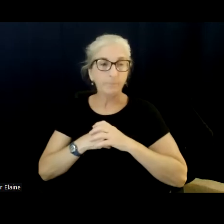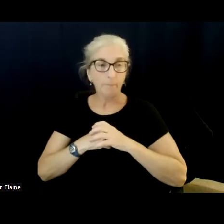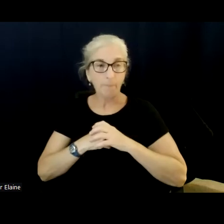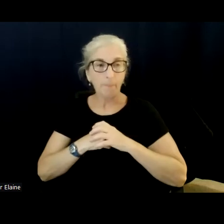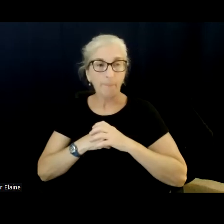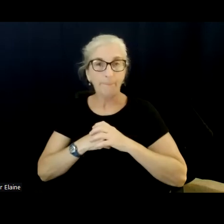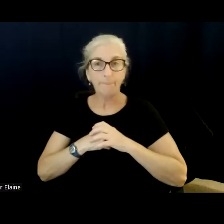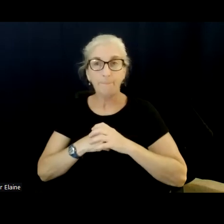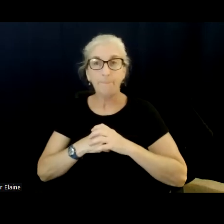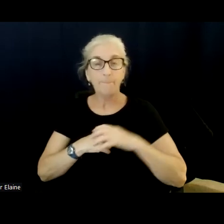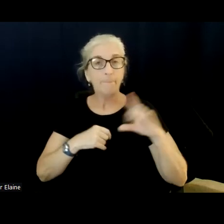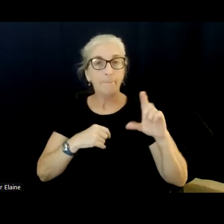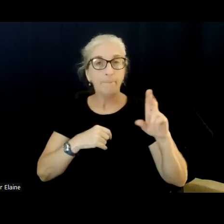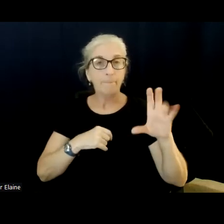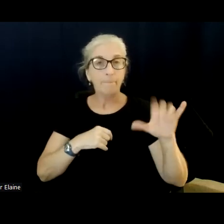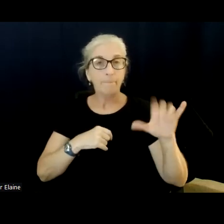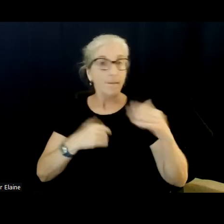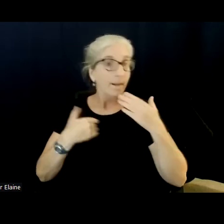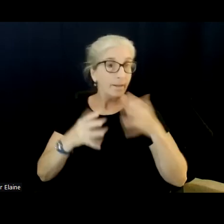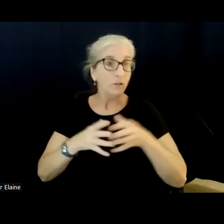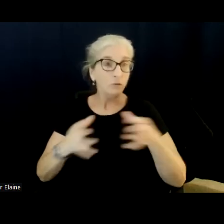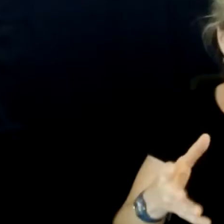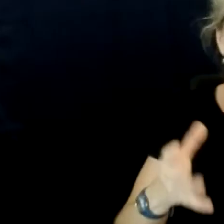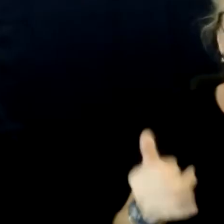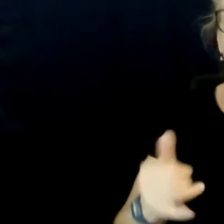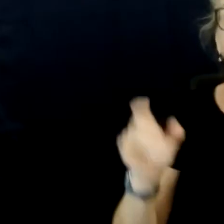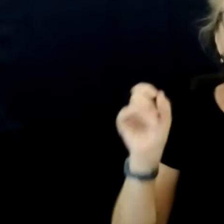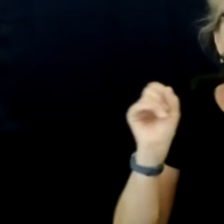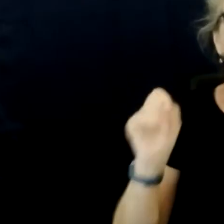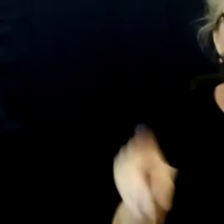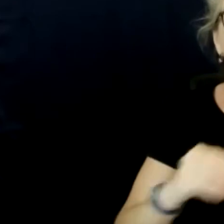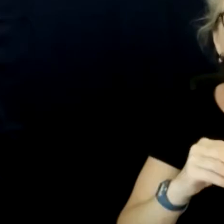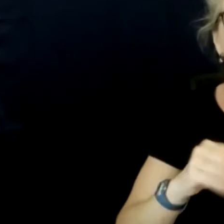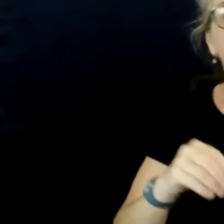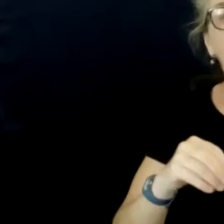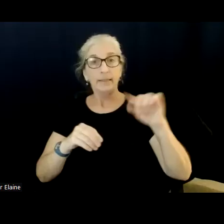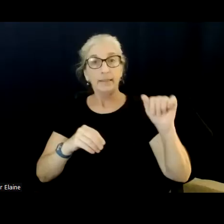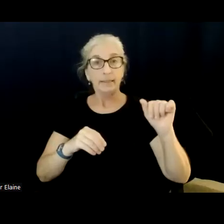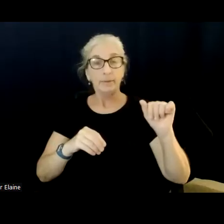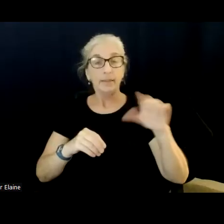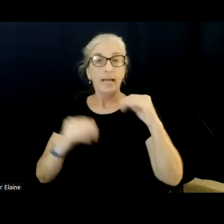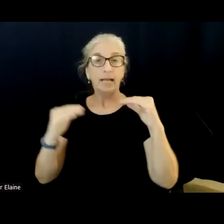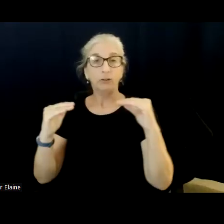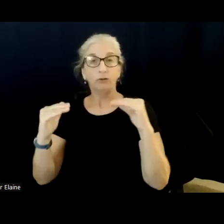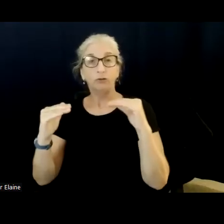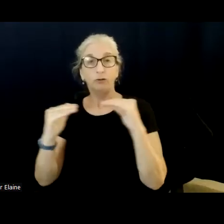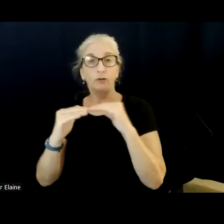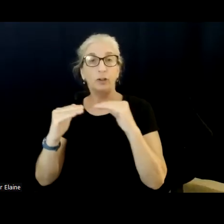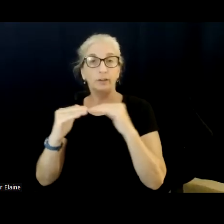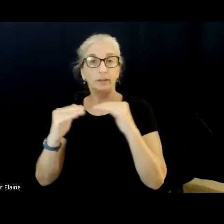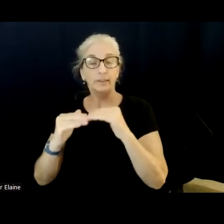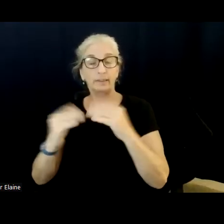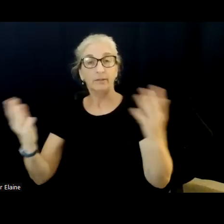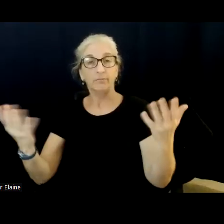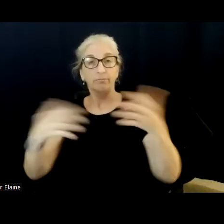Thank you so much. And now I'll ask the same question about that, the disability and justice intersection to representative fire. Thanks Lucy,